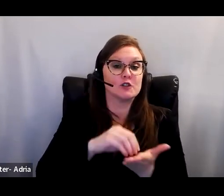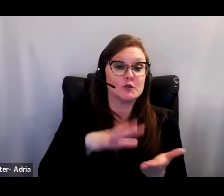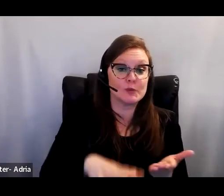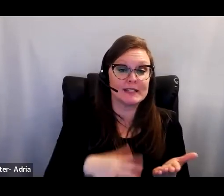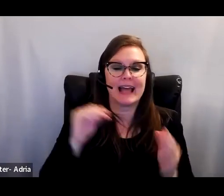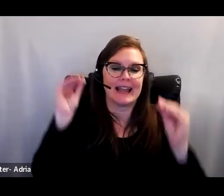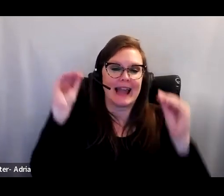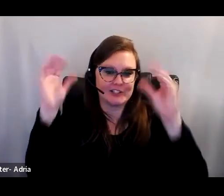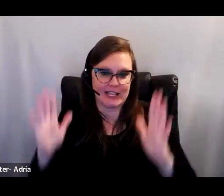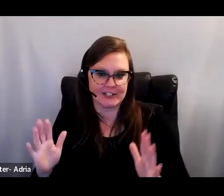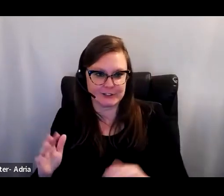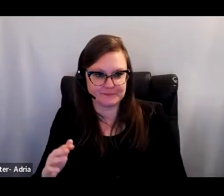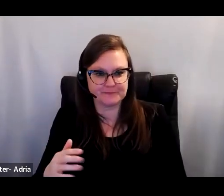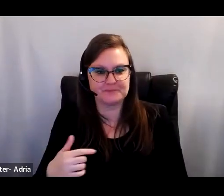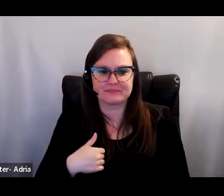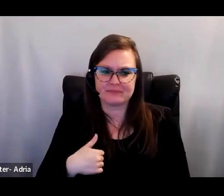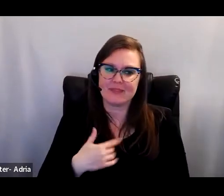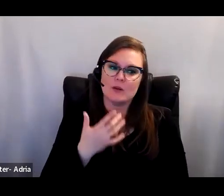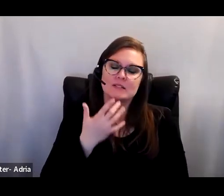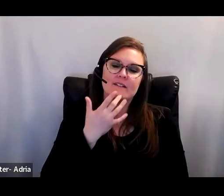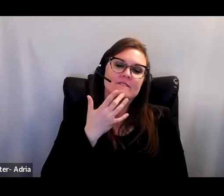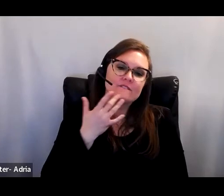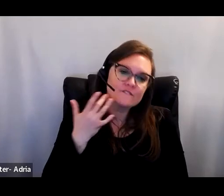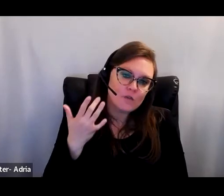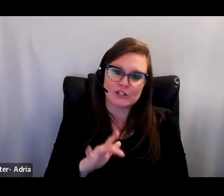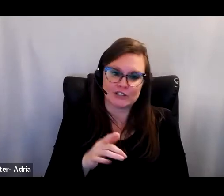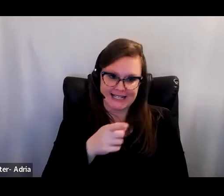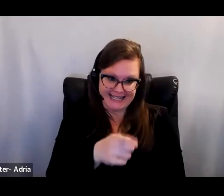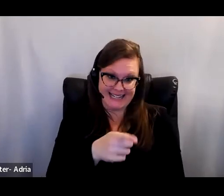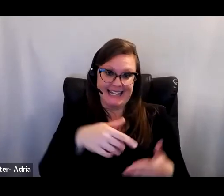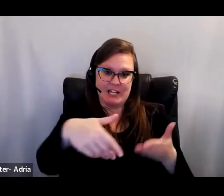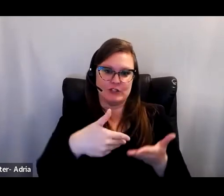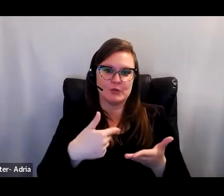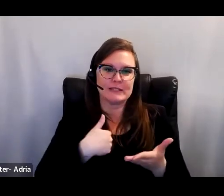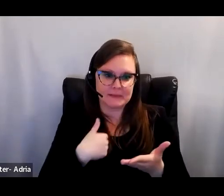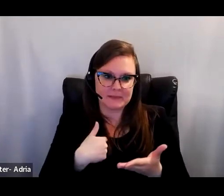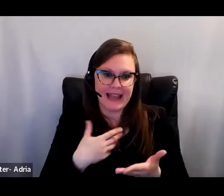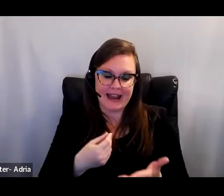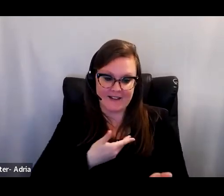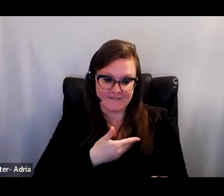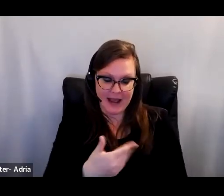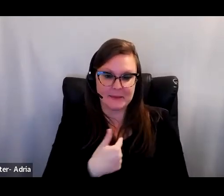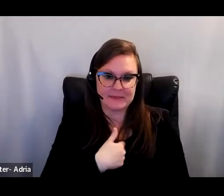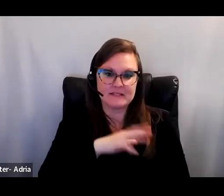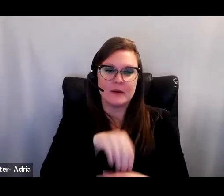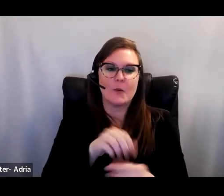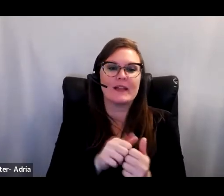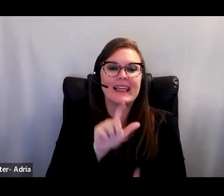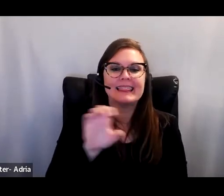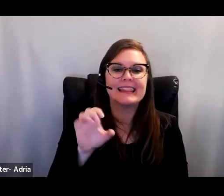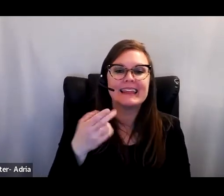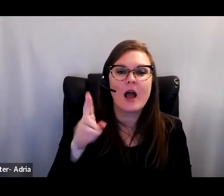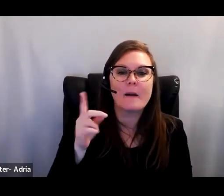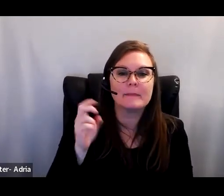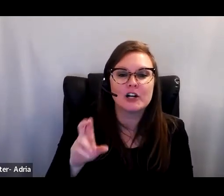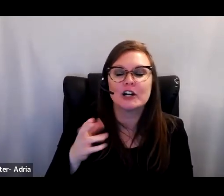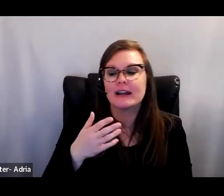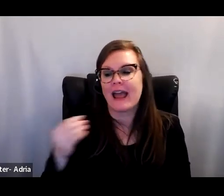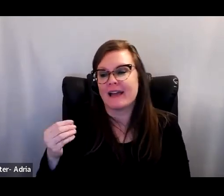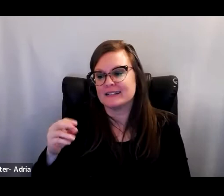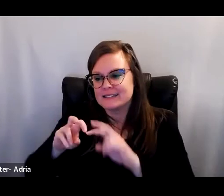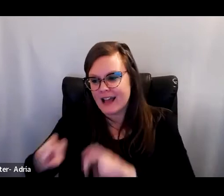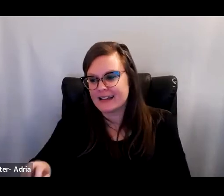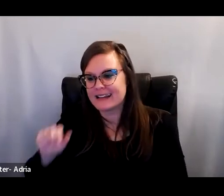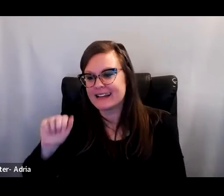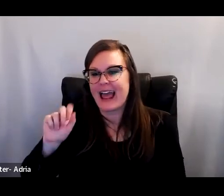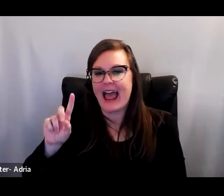that he introduced me to the field of educational research and invited me to join him, Lee Hubbard, and others on a study of AVID, a now well-known